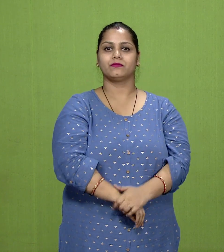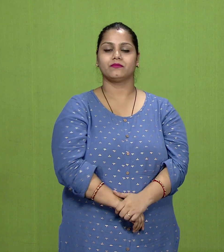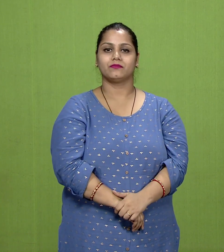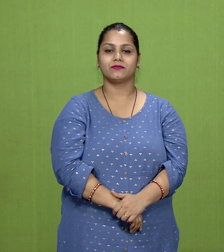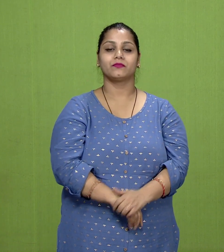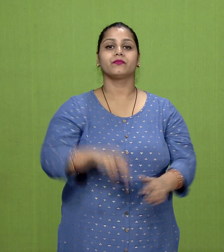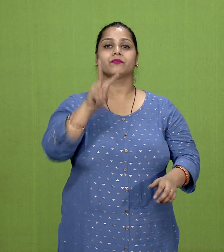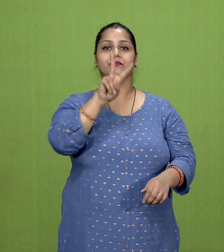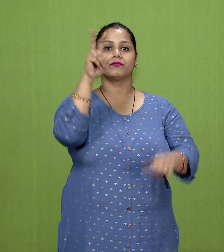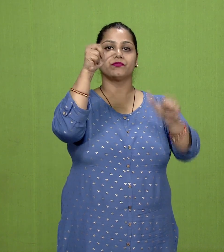Vaishyas